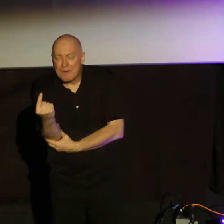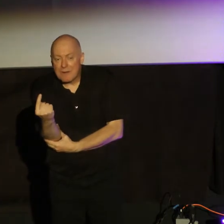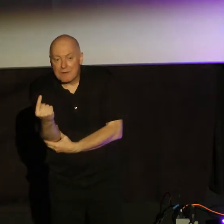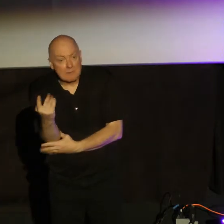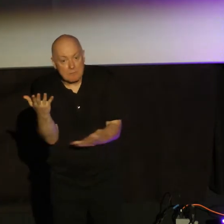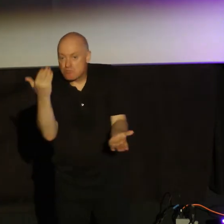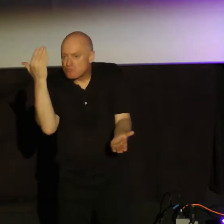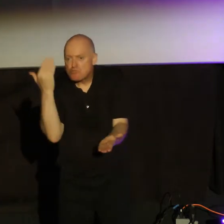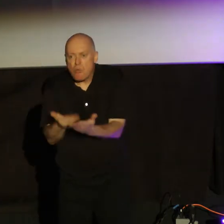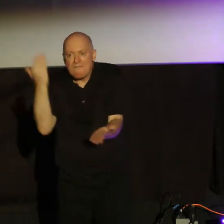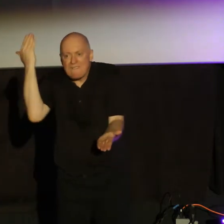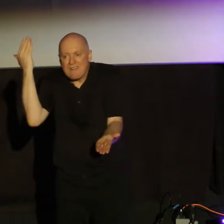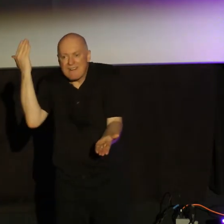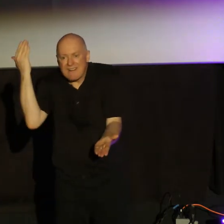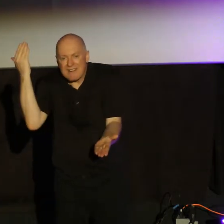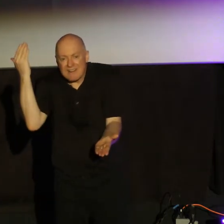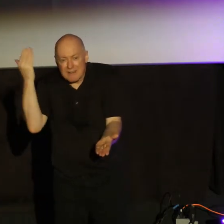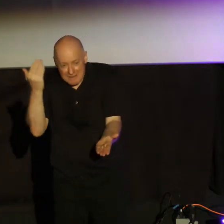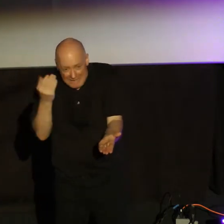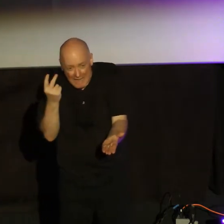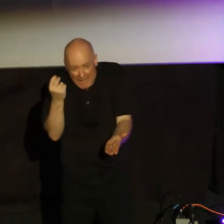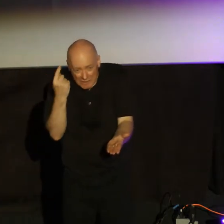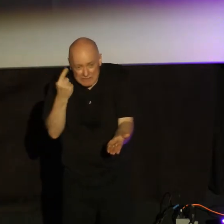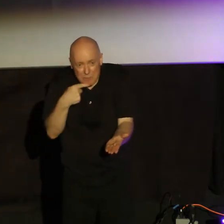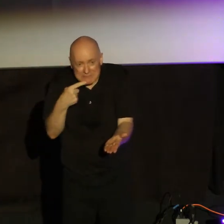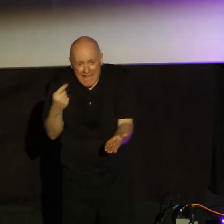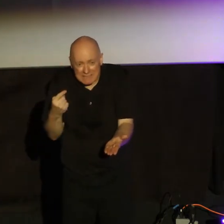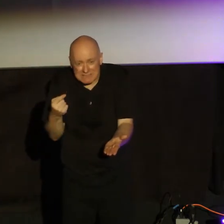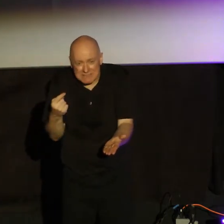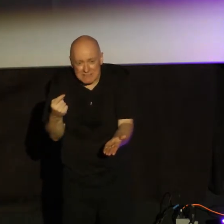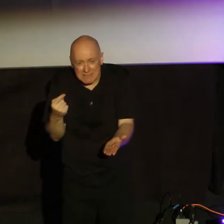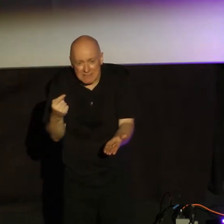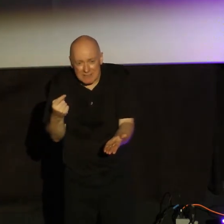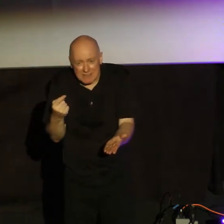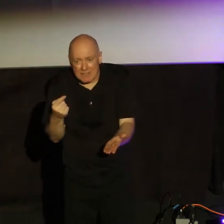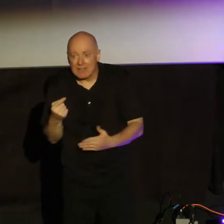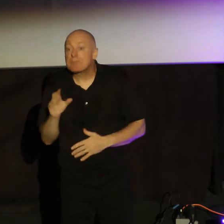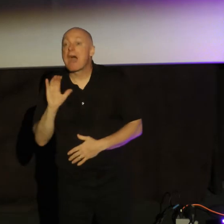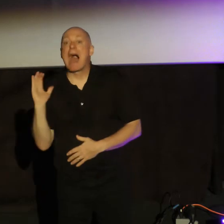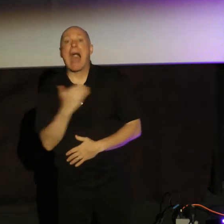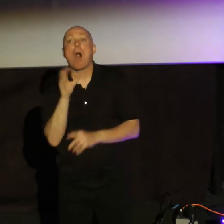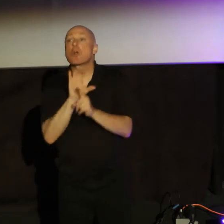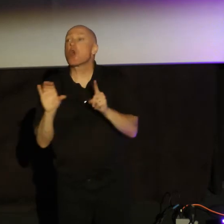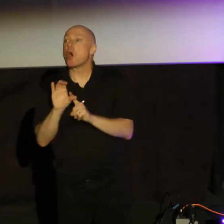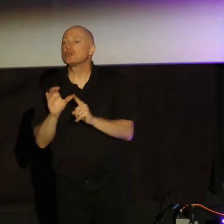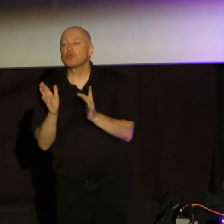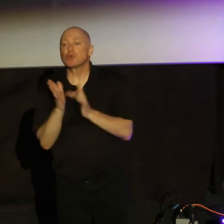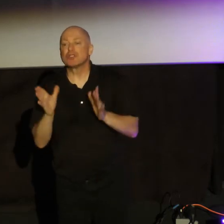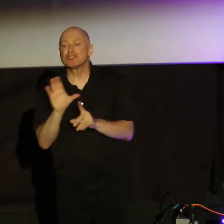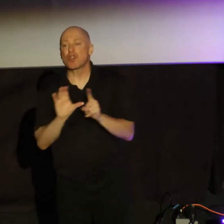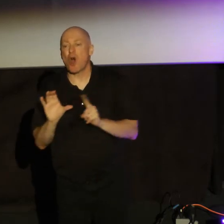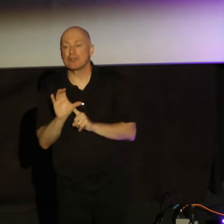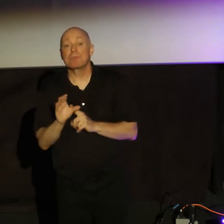is right there. Do you see what he's saying? And in our culture, I think, in the Christian culture, when I came to the Lord,